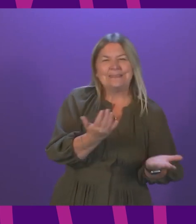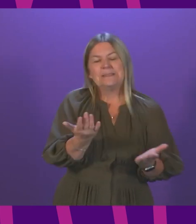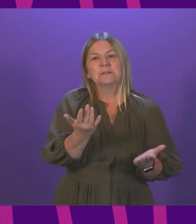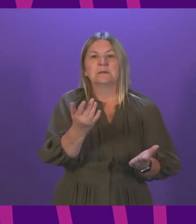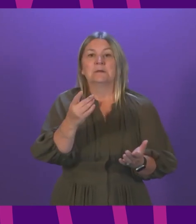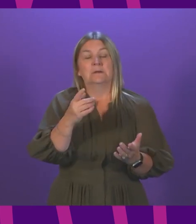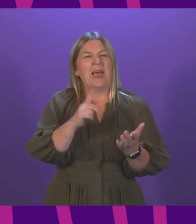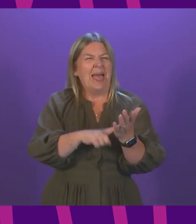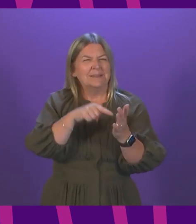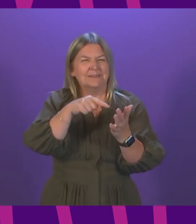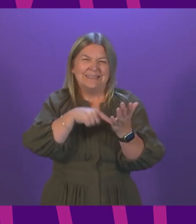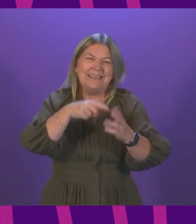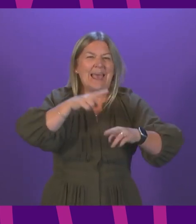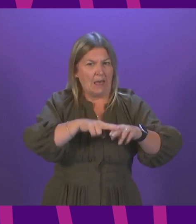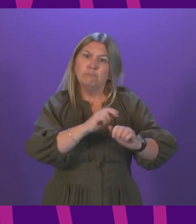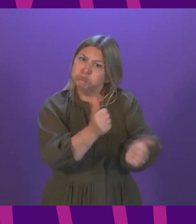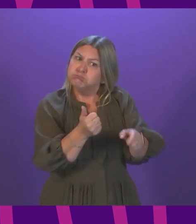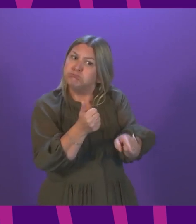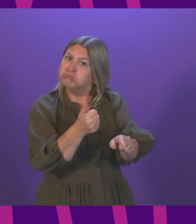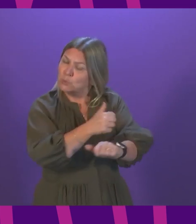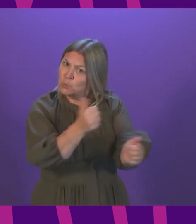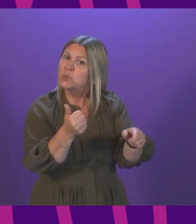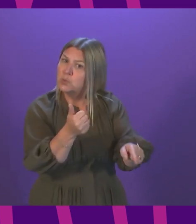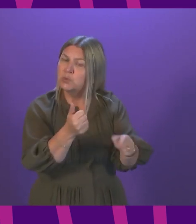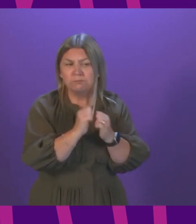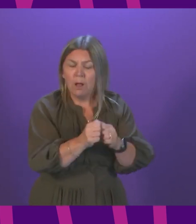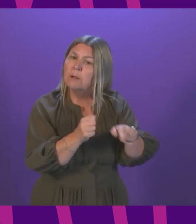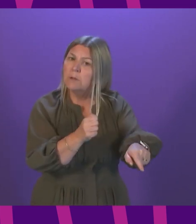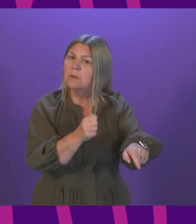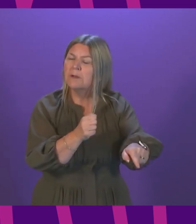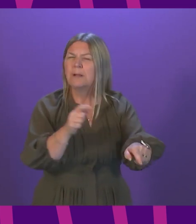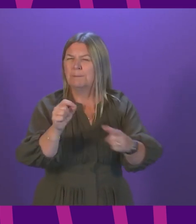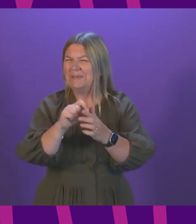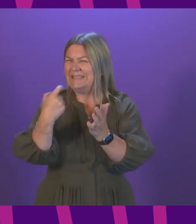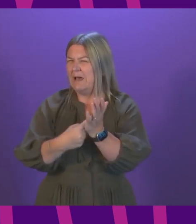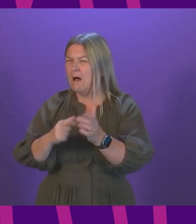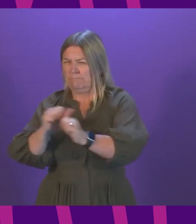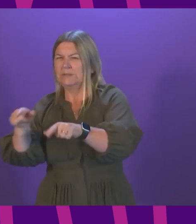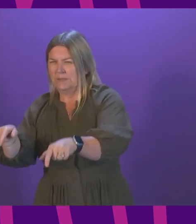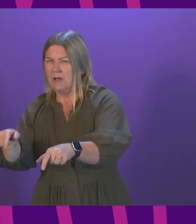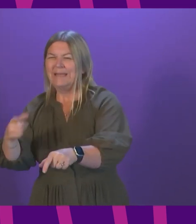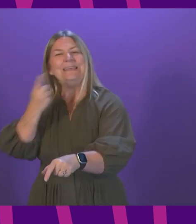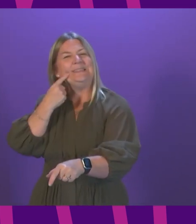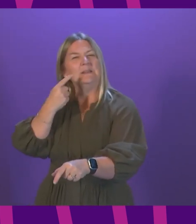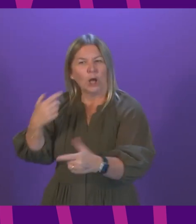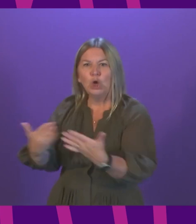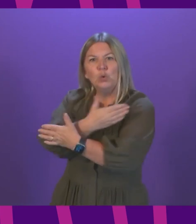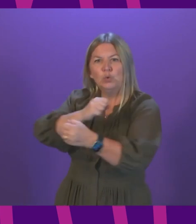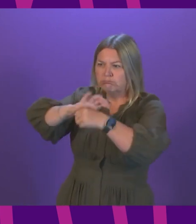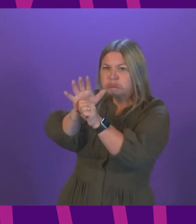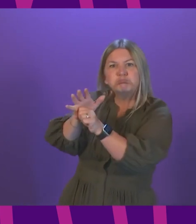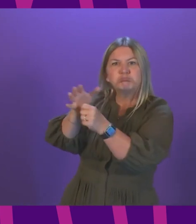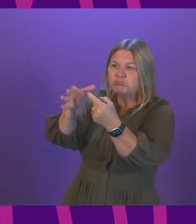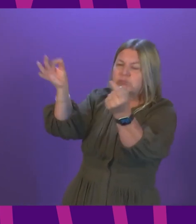most lateral flow tests, although lateral flow devices are of course valuable. And PCR tests also make it easier for new variants